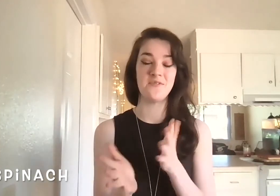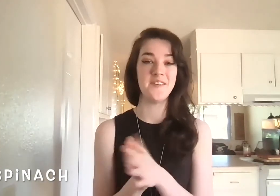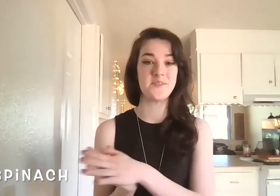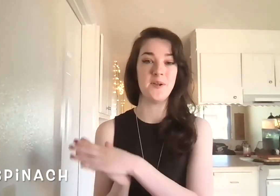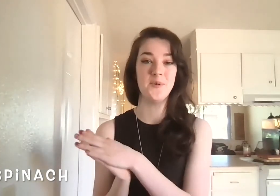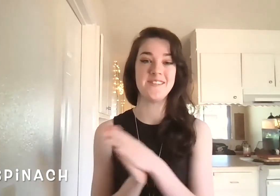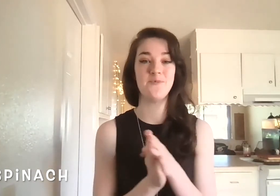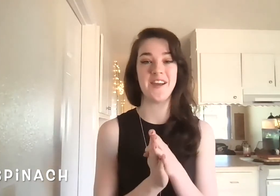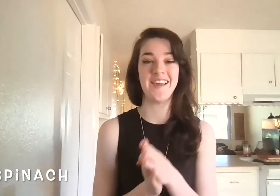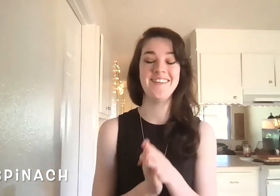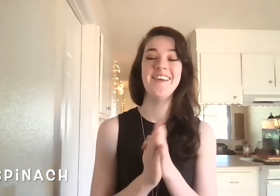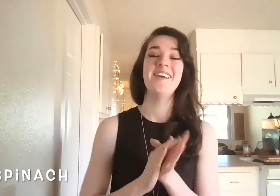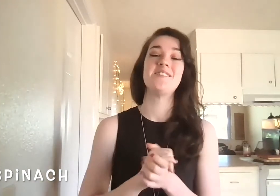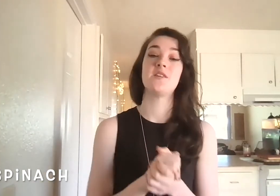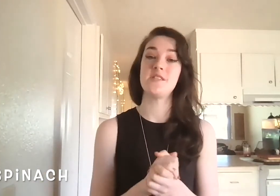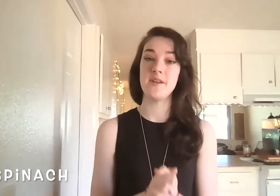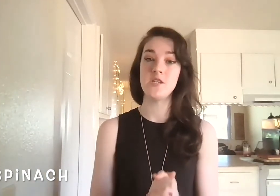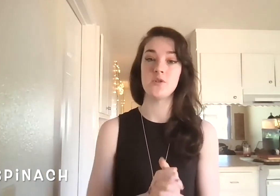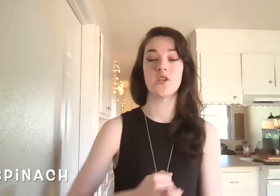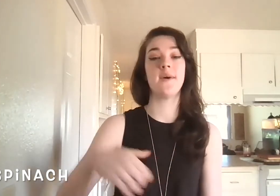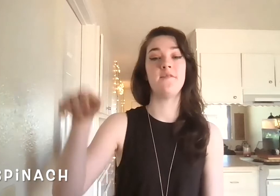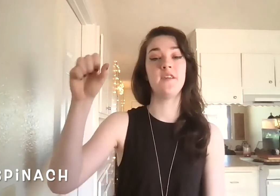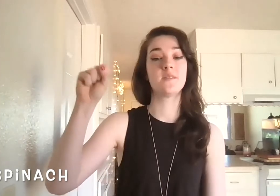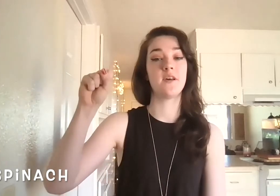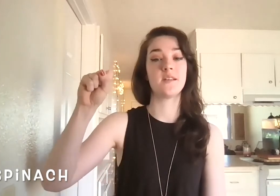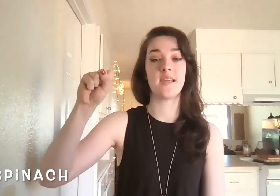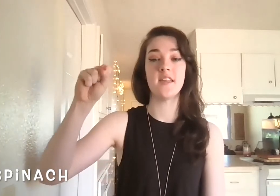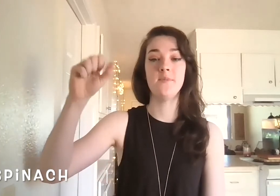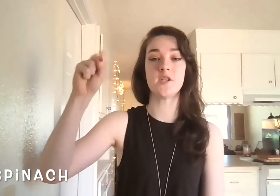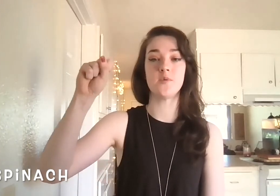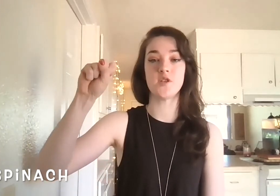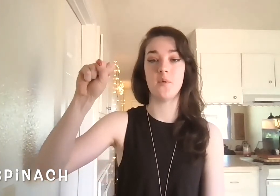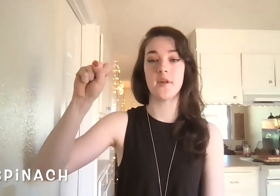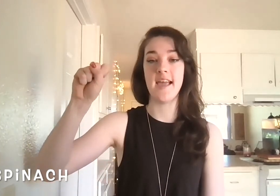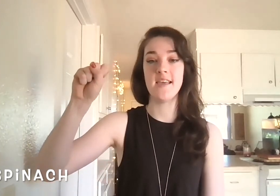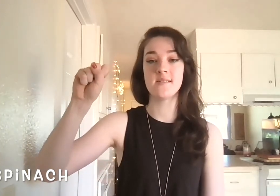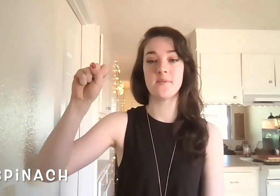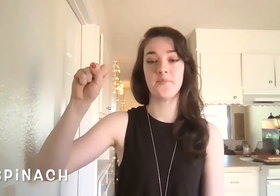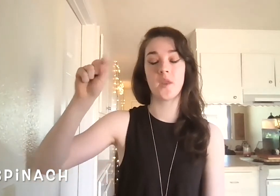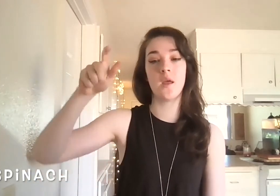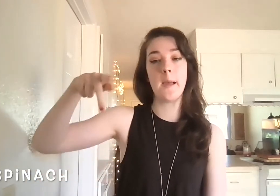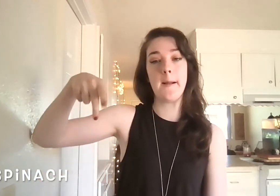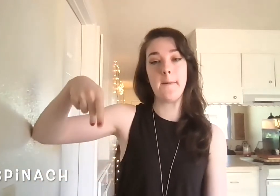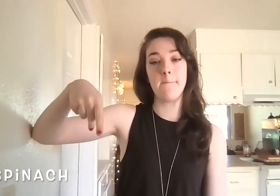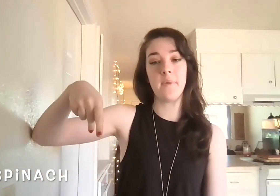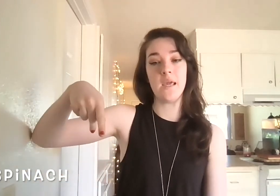fingerspelt words in where I can. So for spinach, we'll just go ahead and fingerspell that together. So we'll start with our S, P,